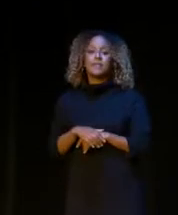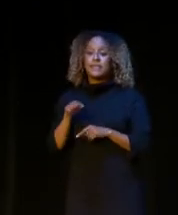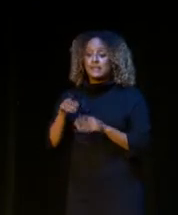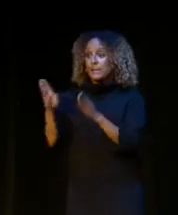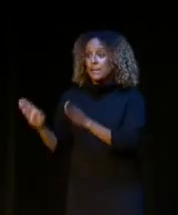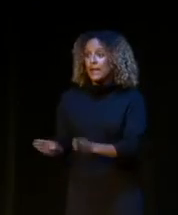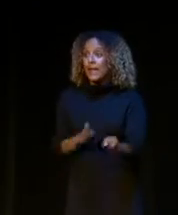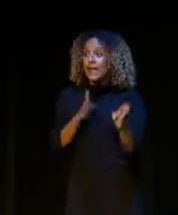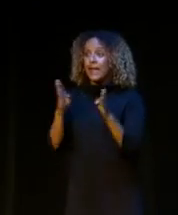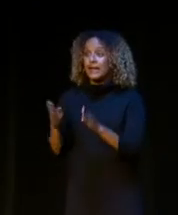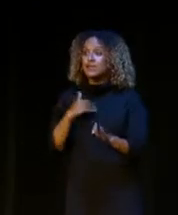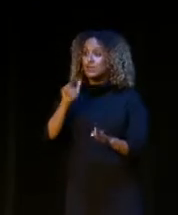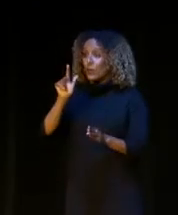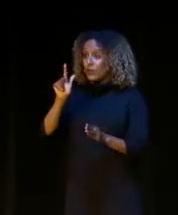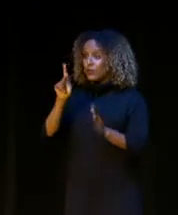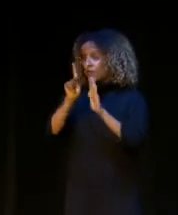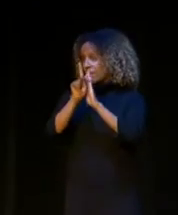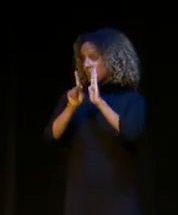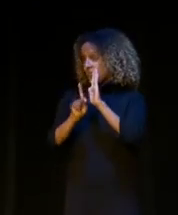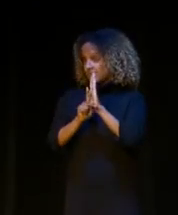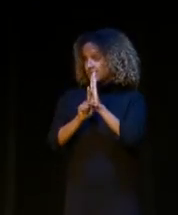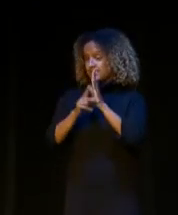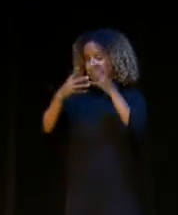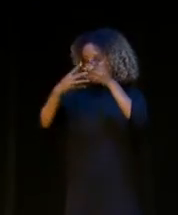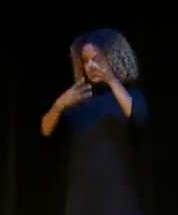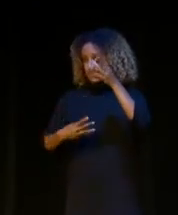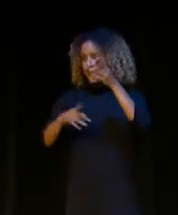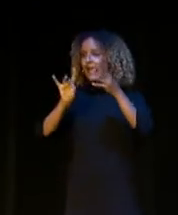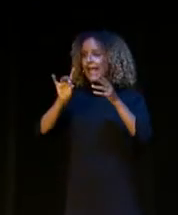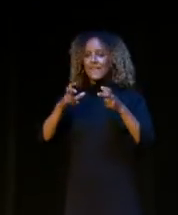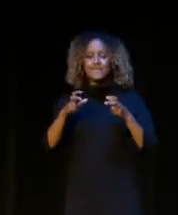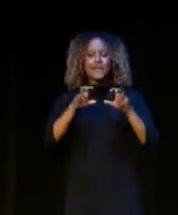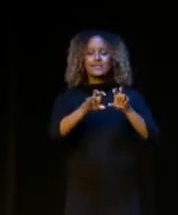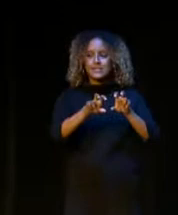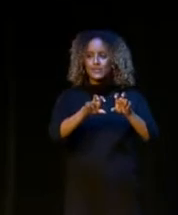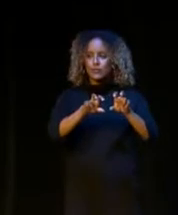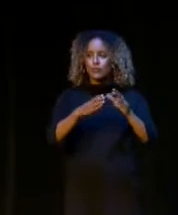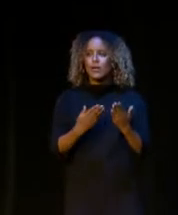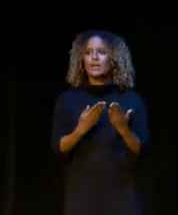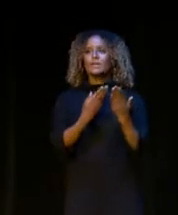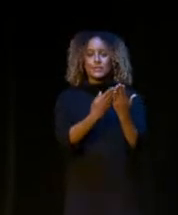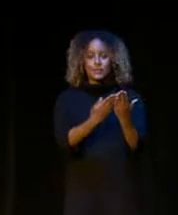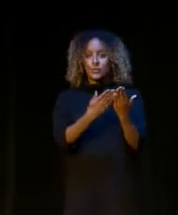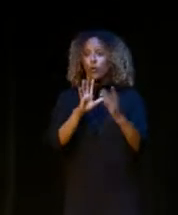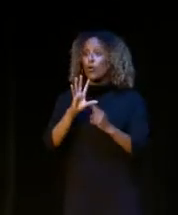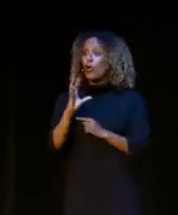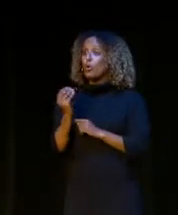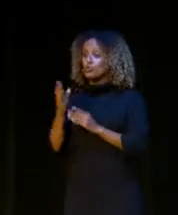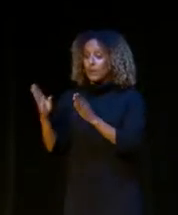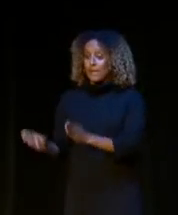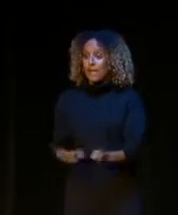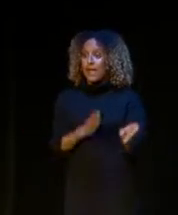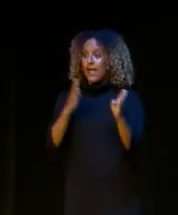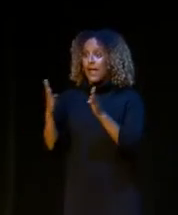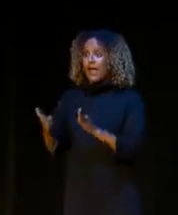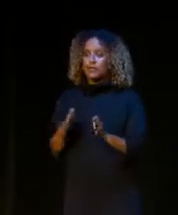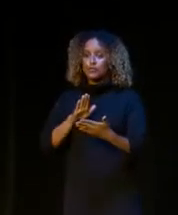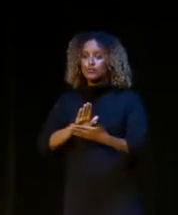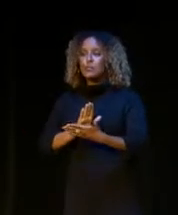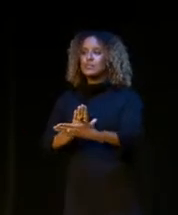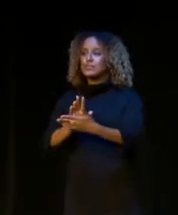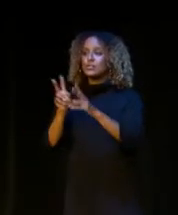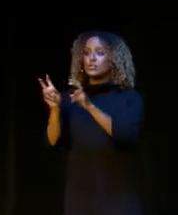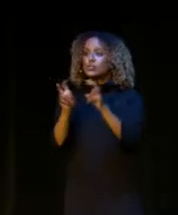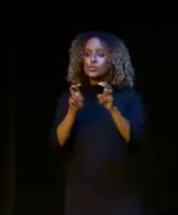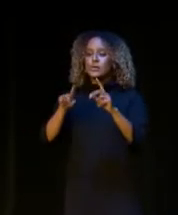lays out 23 policies and eight investment recommendations. The cultural plan addresses issues